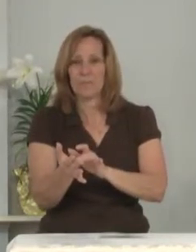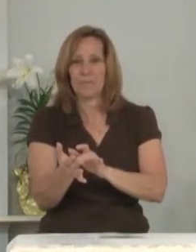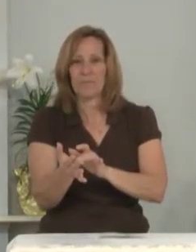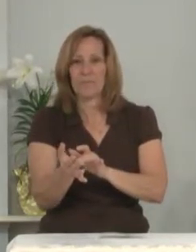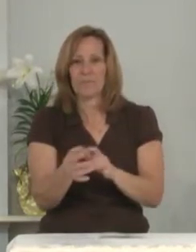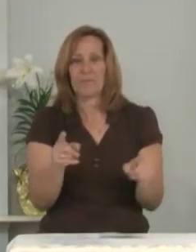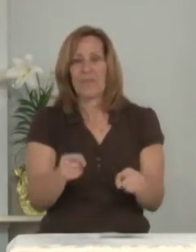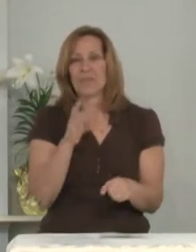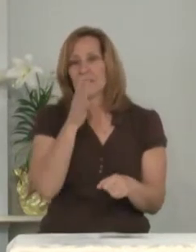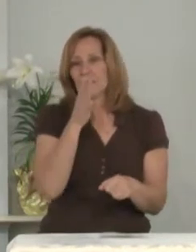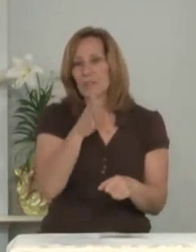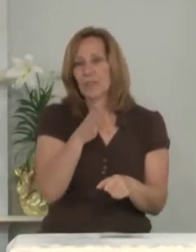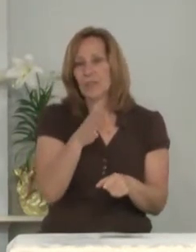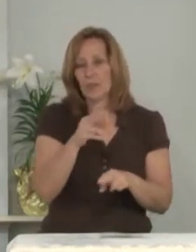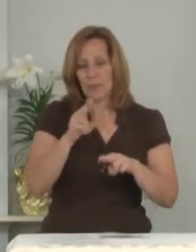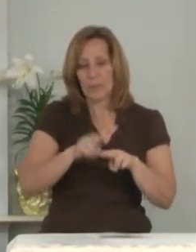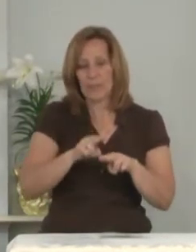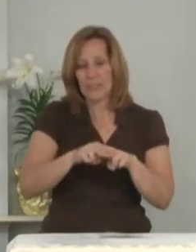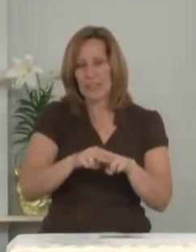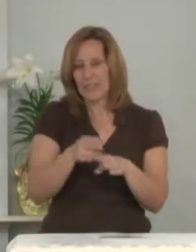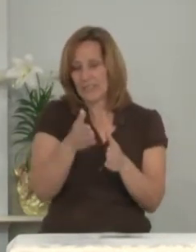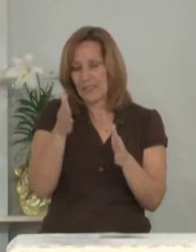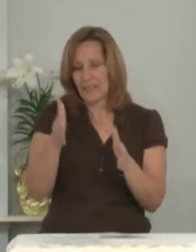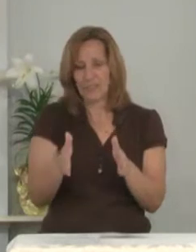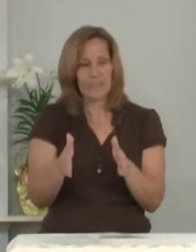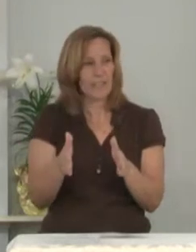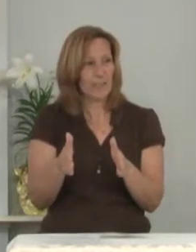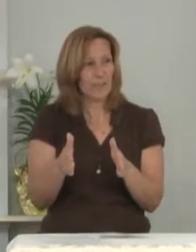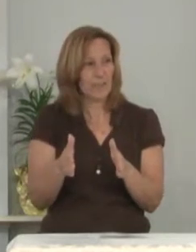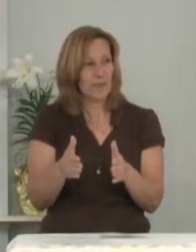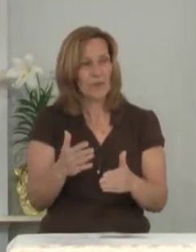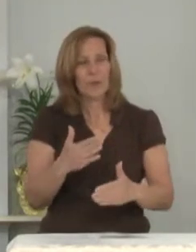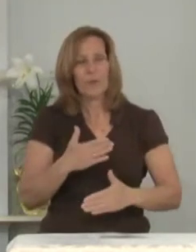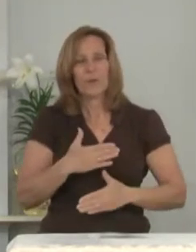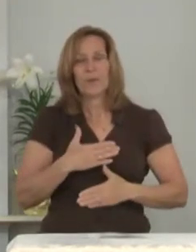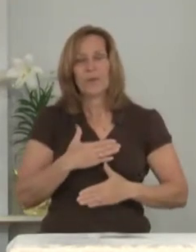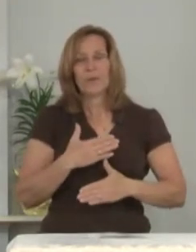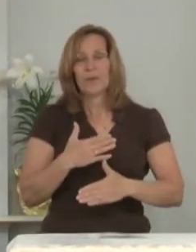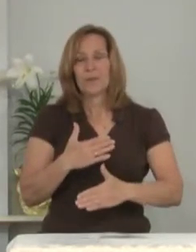As his mother was sitting there, breathing,